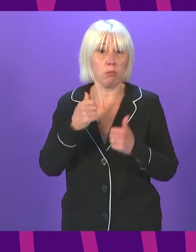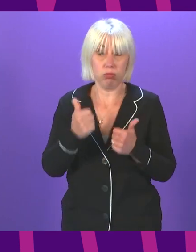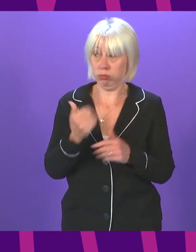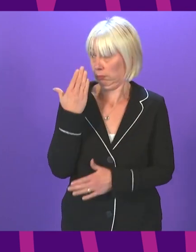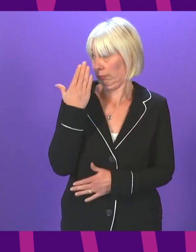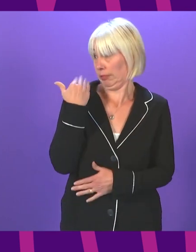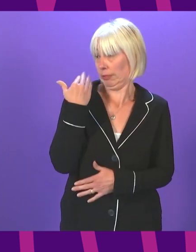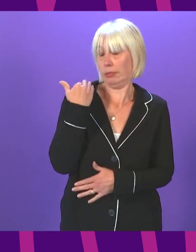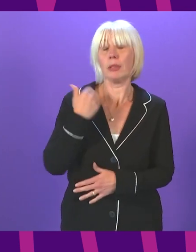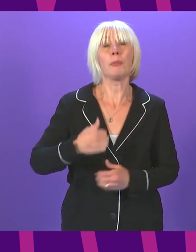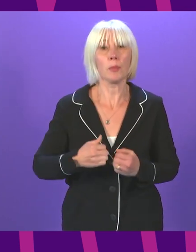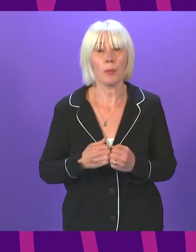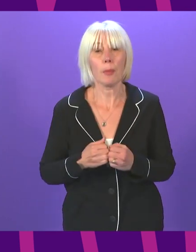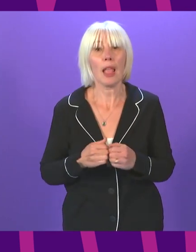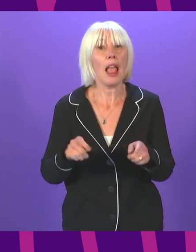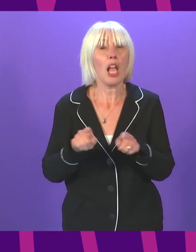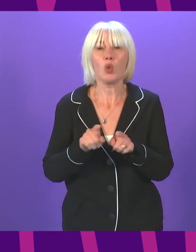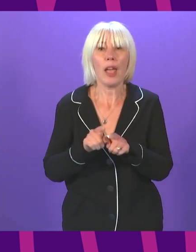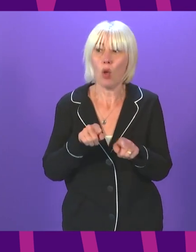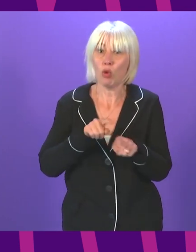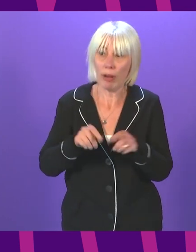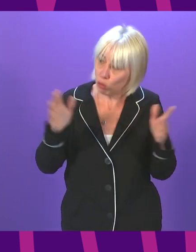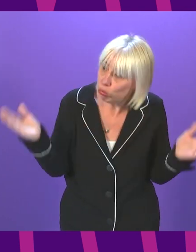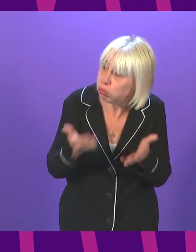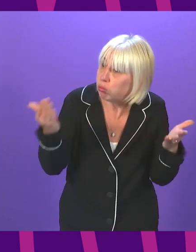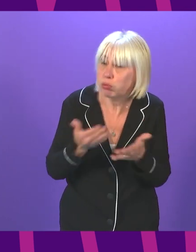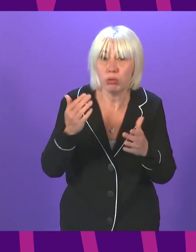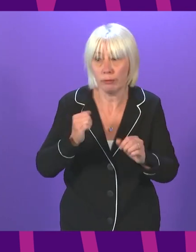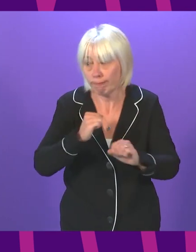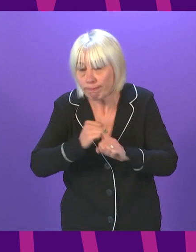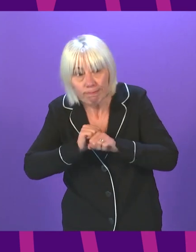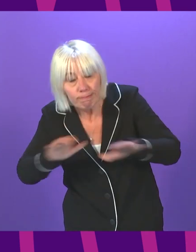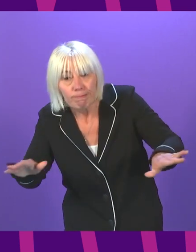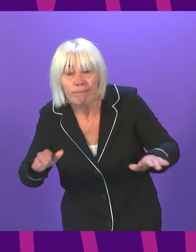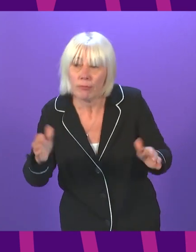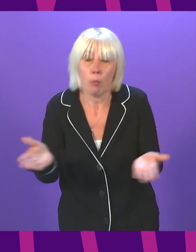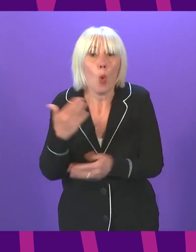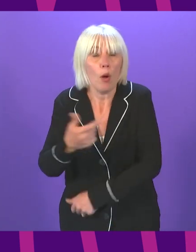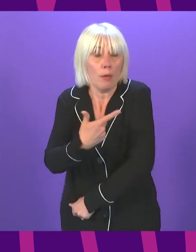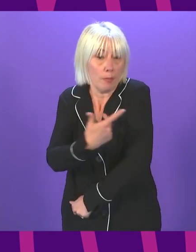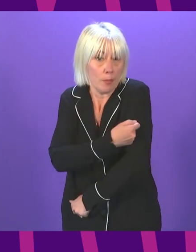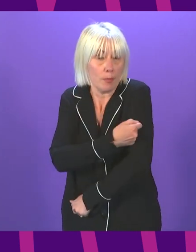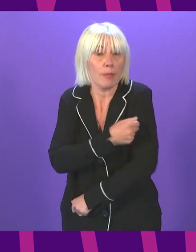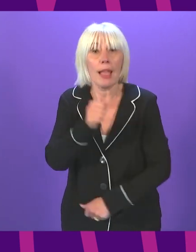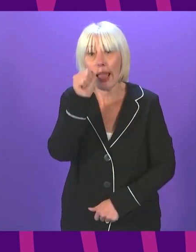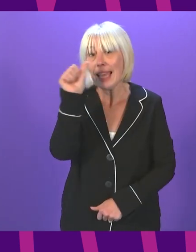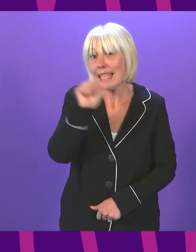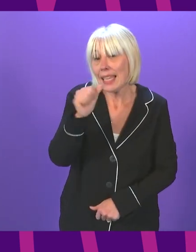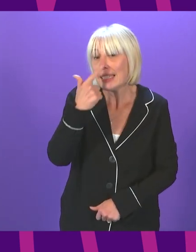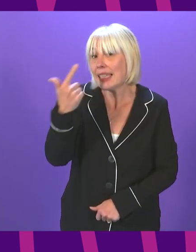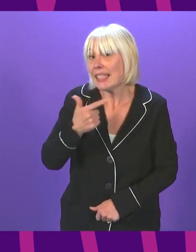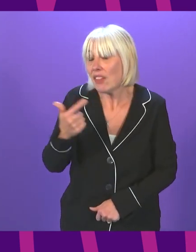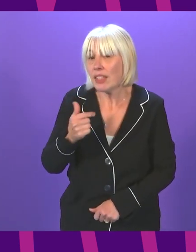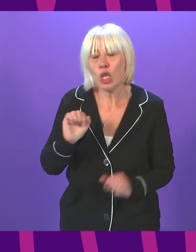relatively recently, and, of course, work to increase uptake further is ongoing. All 16- and 17-year-olds who have not yet